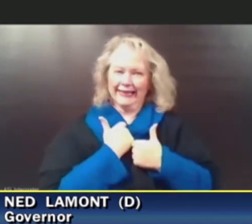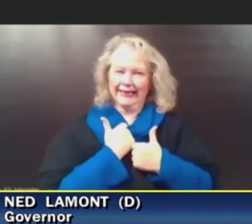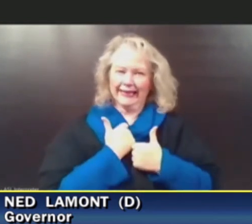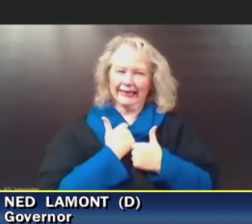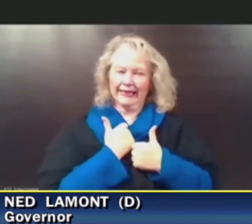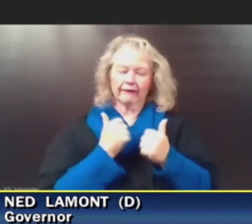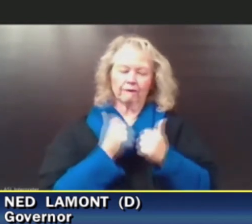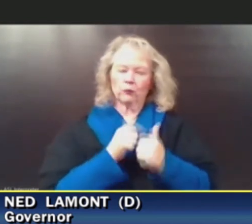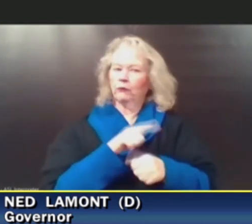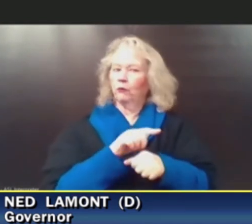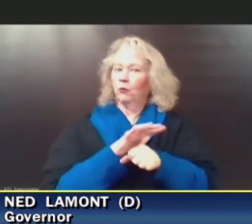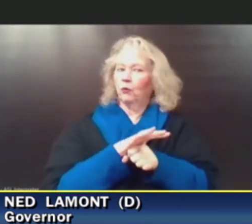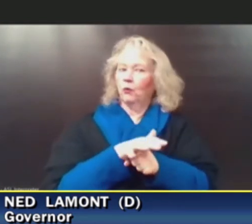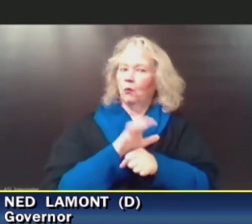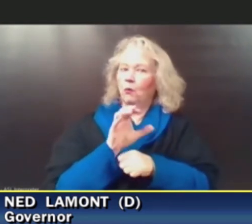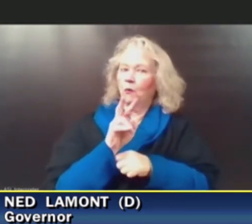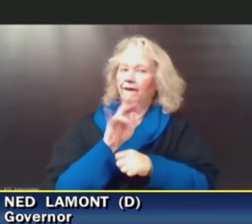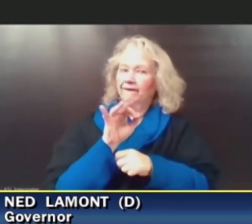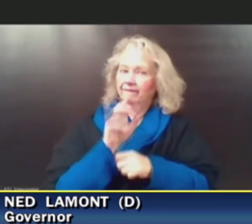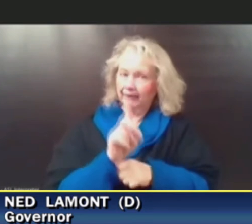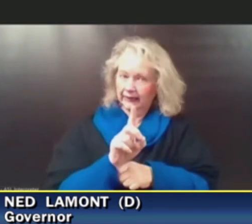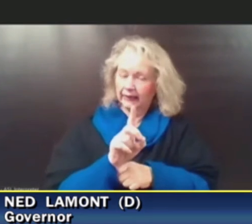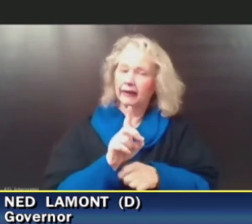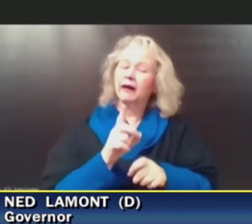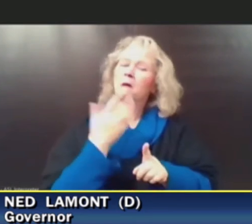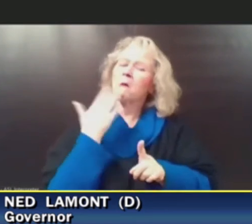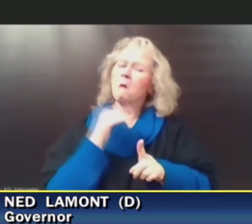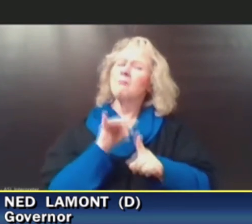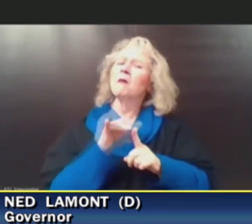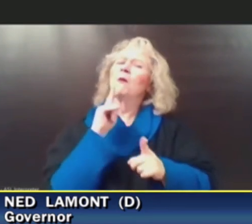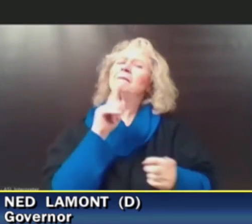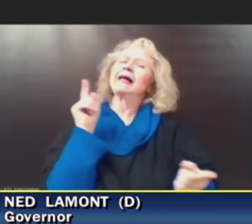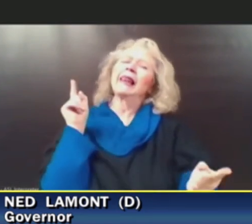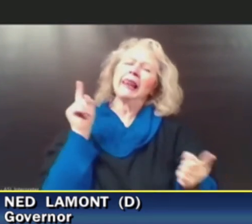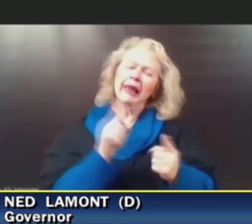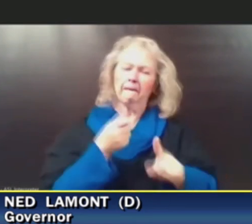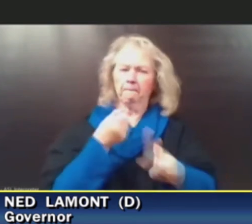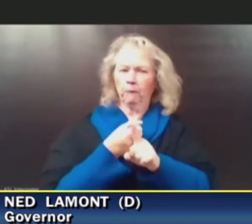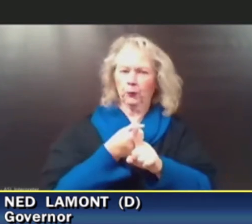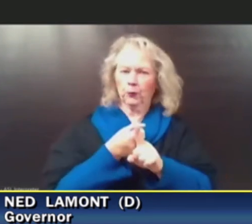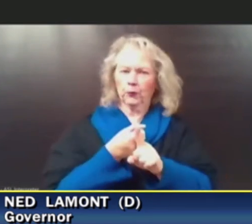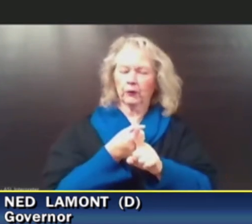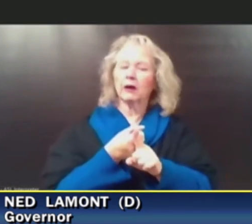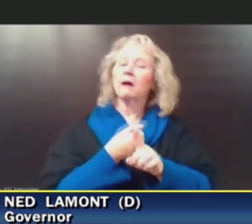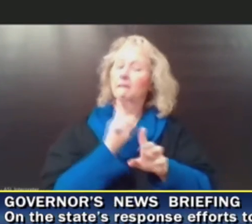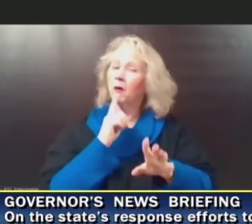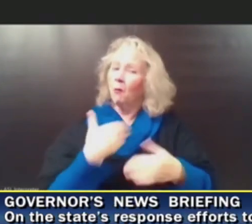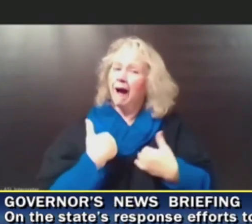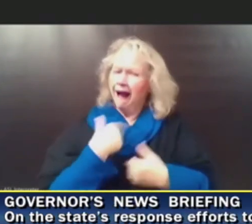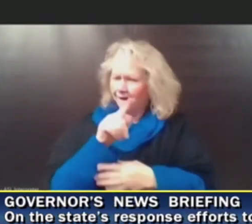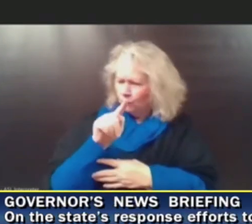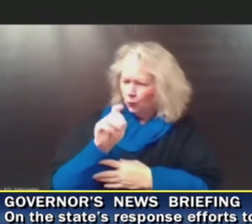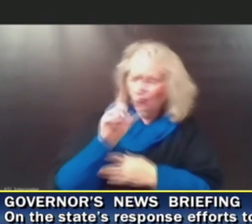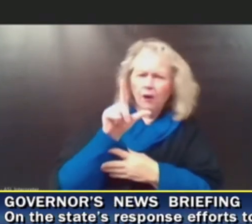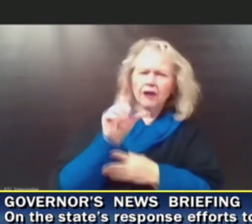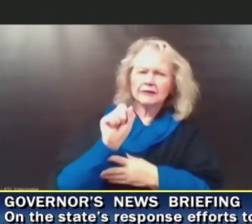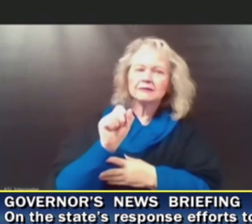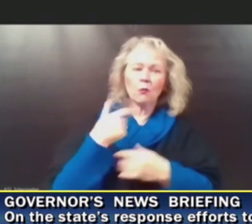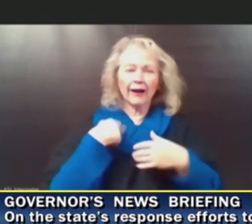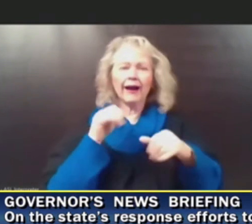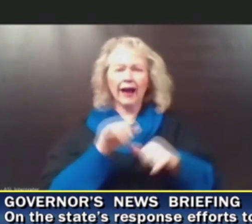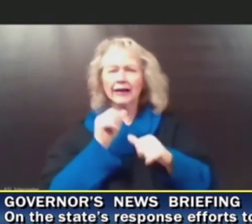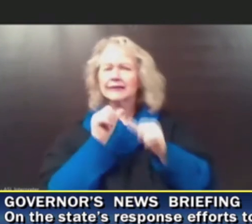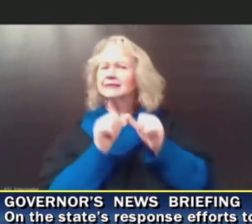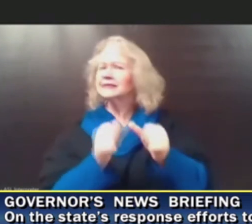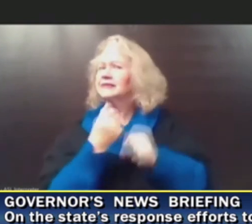diminishing impact upon our state and community for a long time to come. And I think we've got the tools to do it, we've got the tools to keep ourselves safe, we've